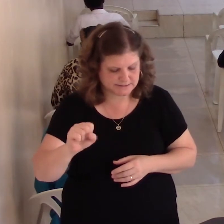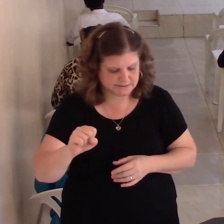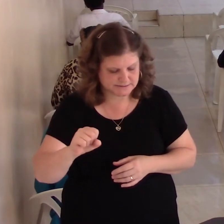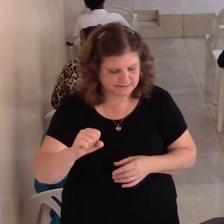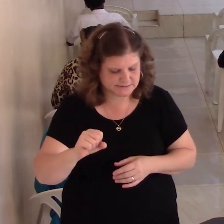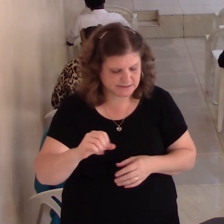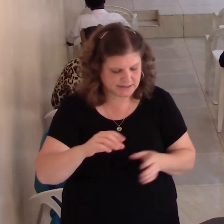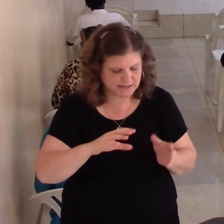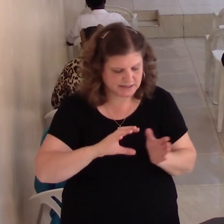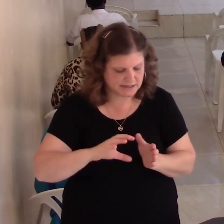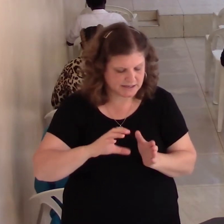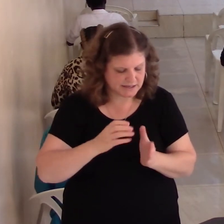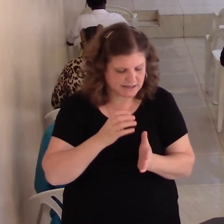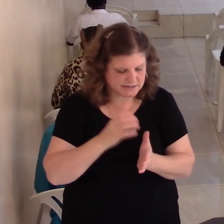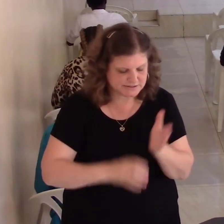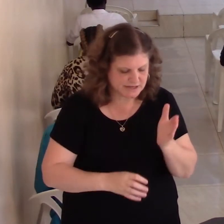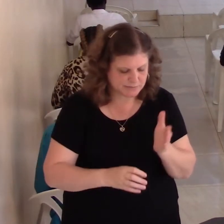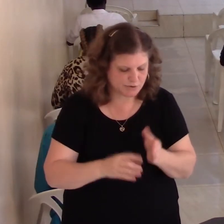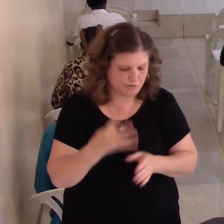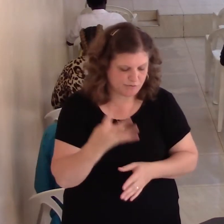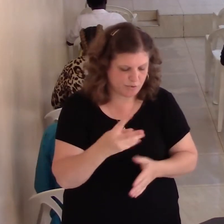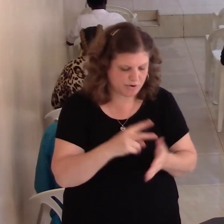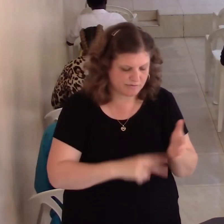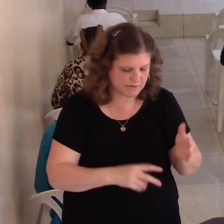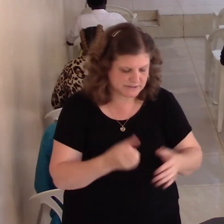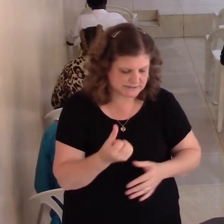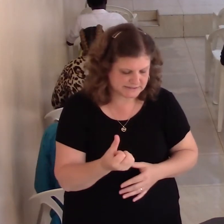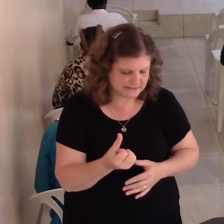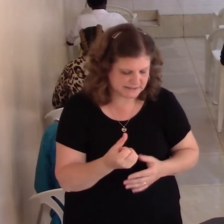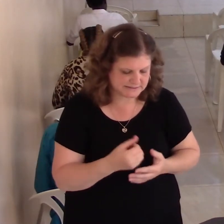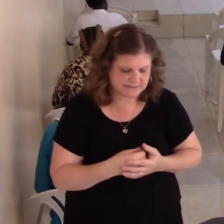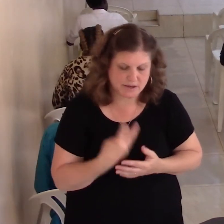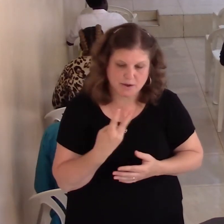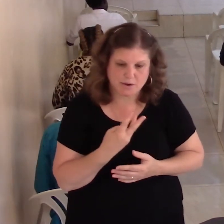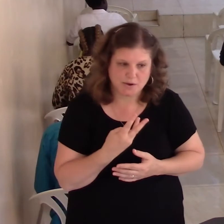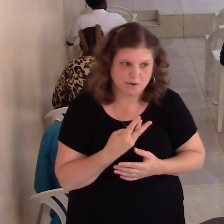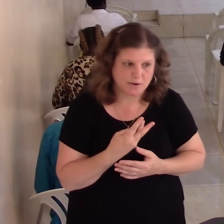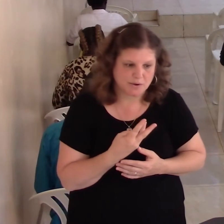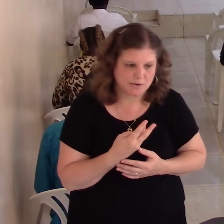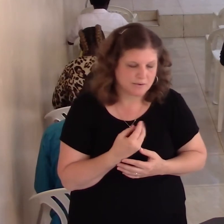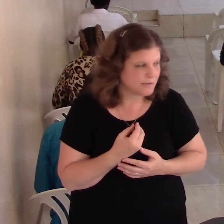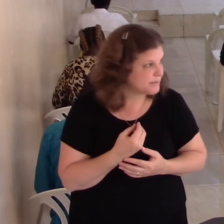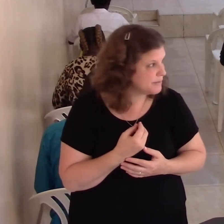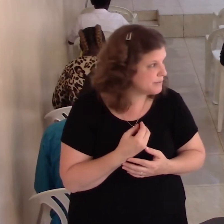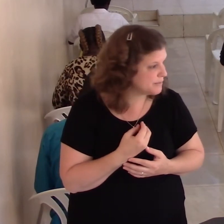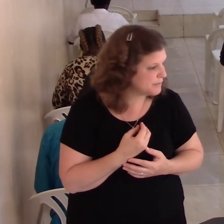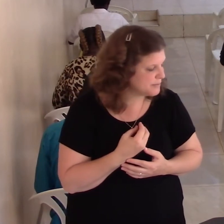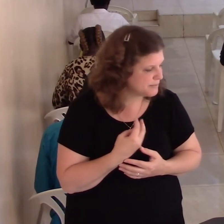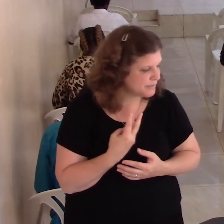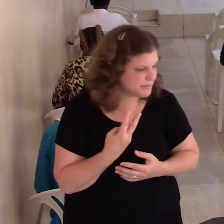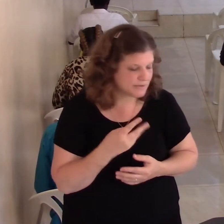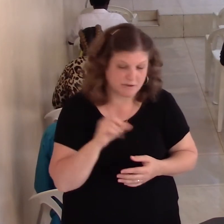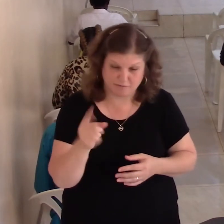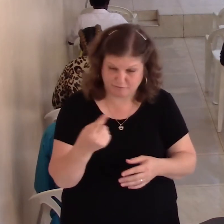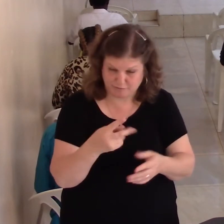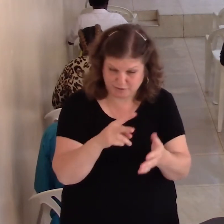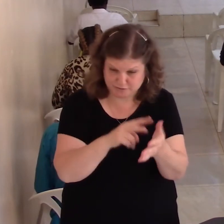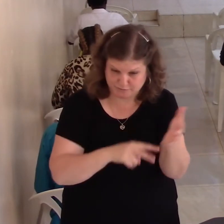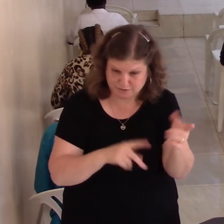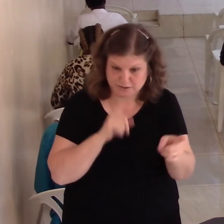4 and verse 6. And so we see in the first verse in this read. It's talking about a relationship with man. The